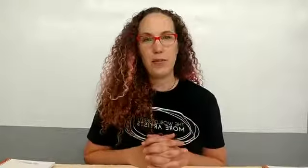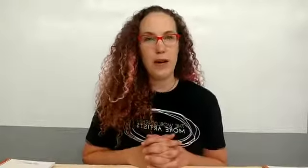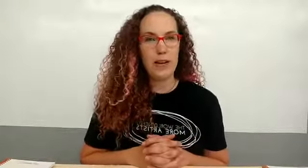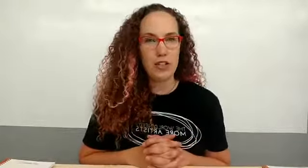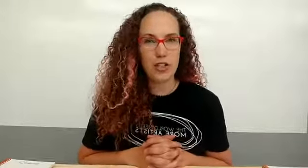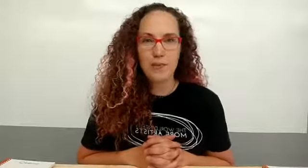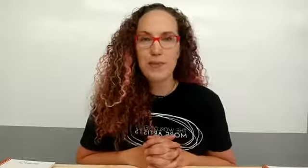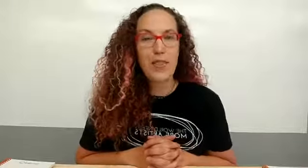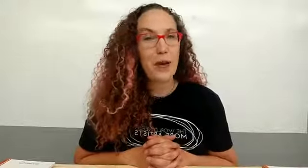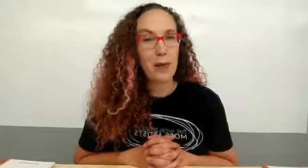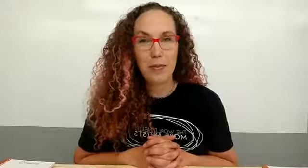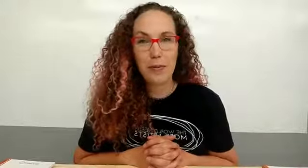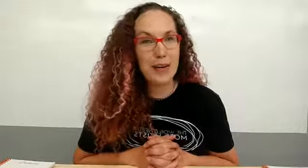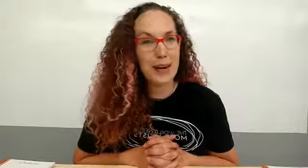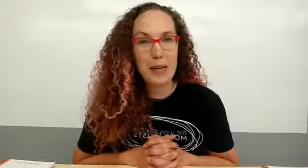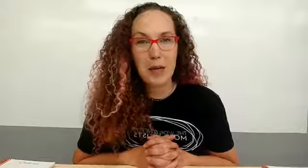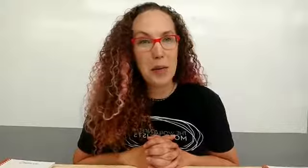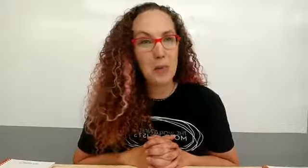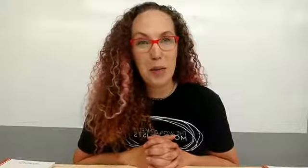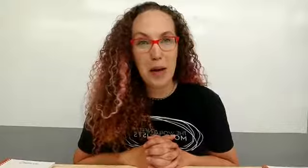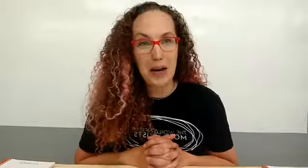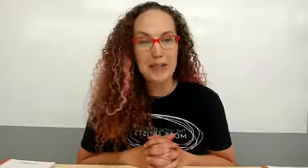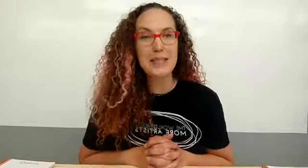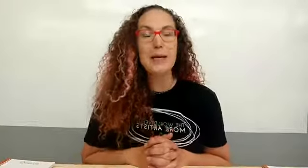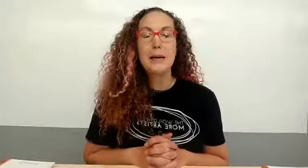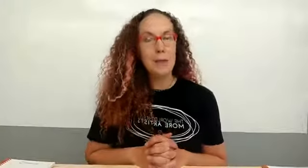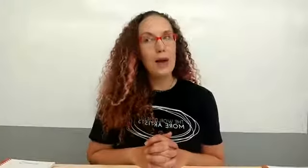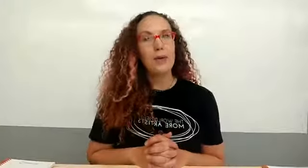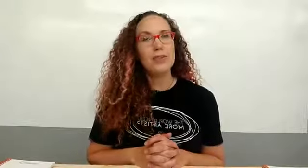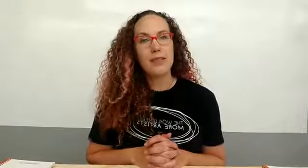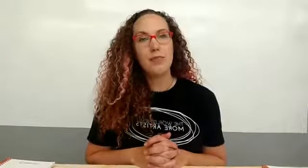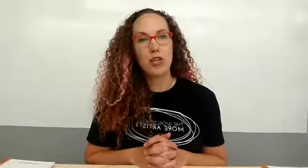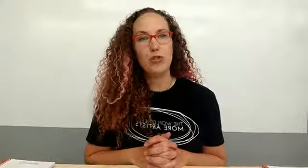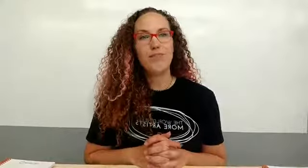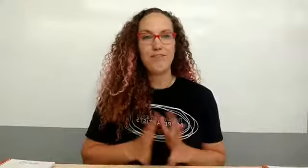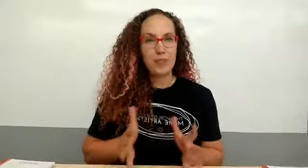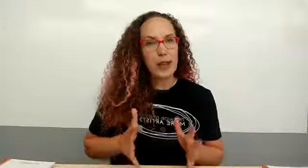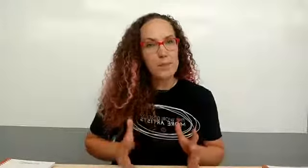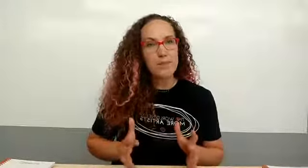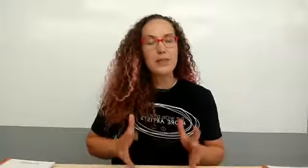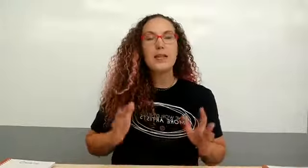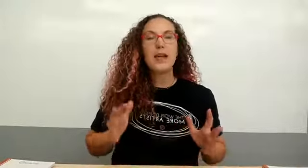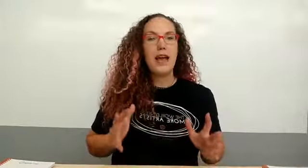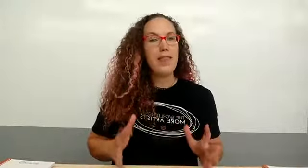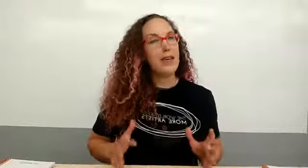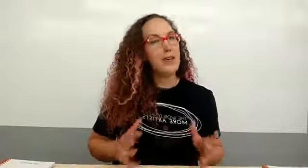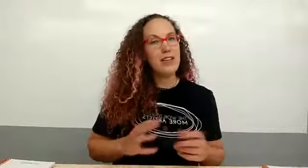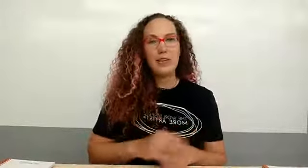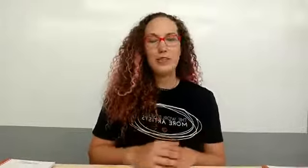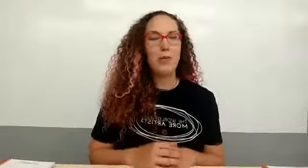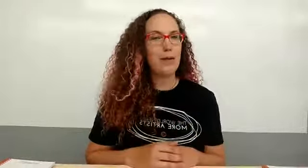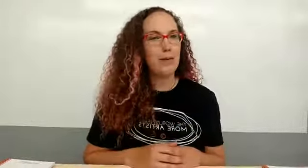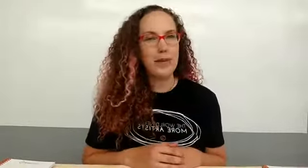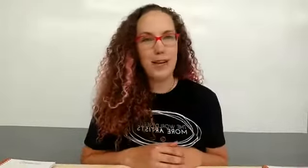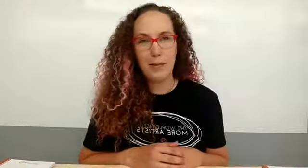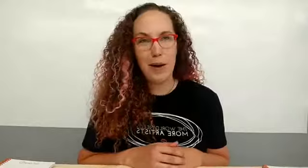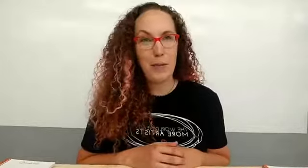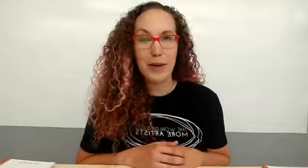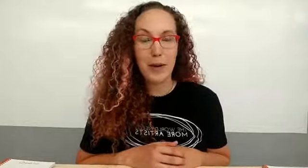polished they're probably not going to be in a pretty box but i will send them to you okay and then the videos will probably not be all pretty on a